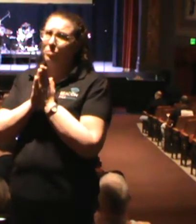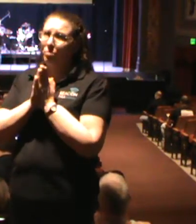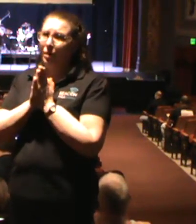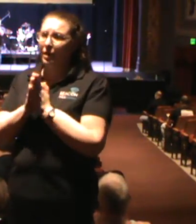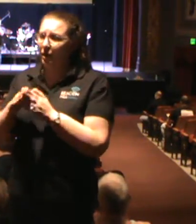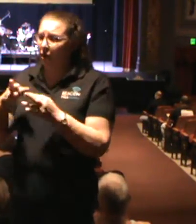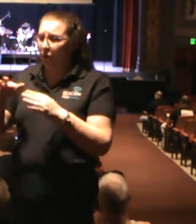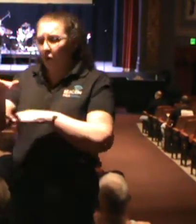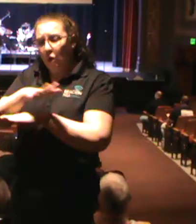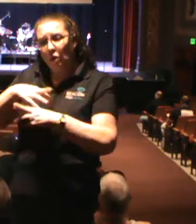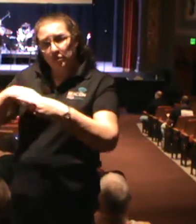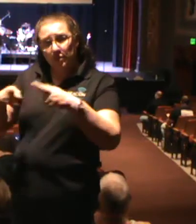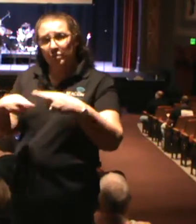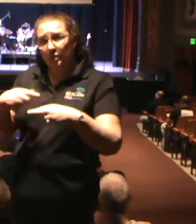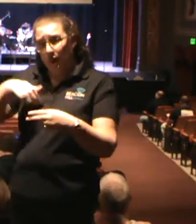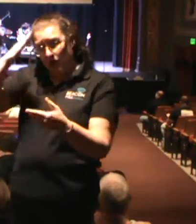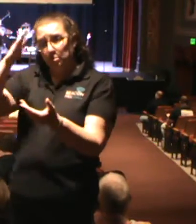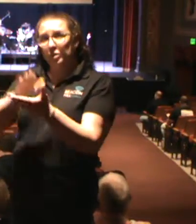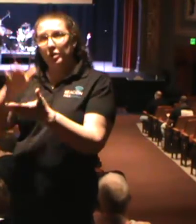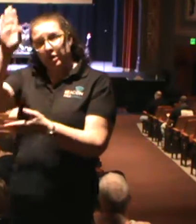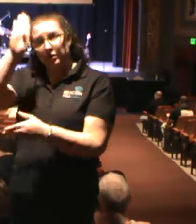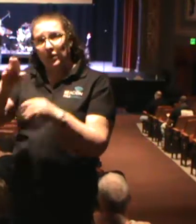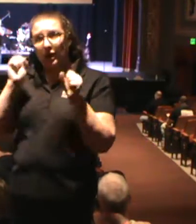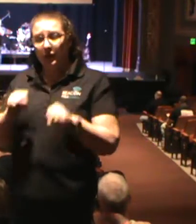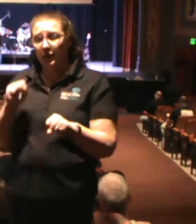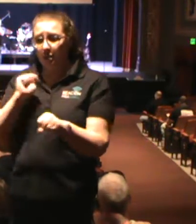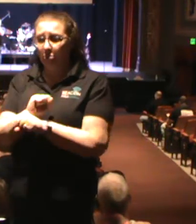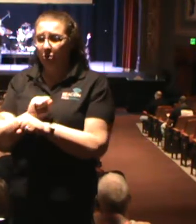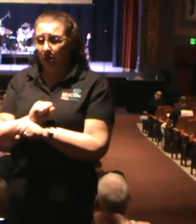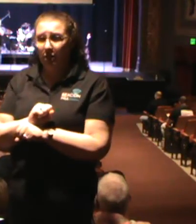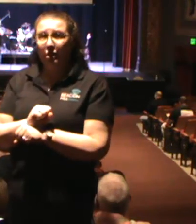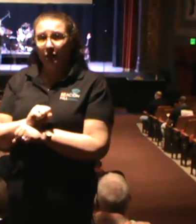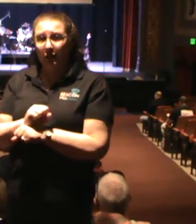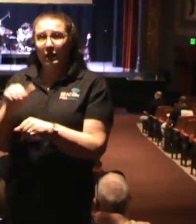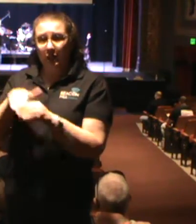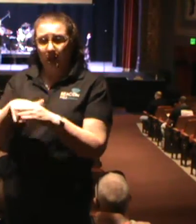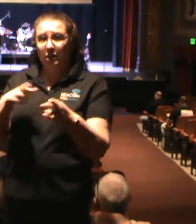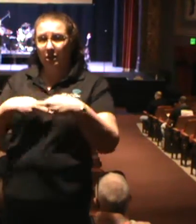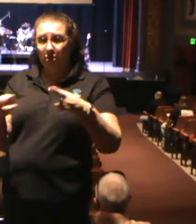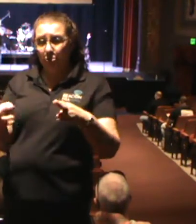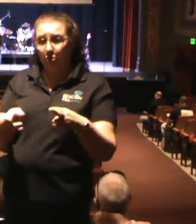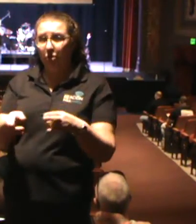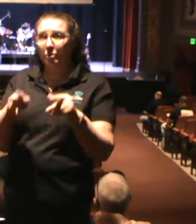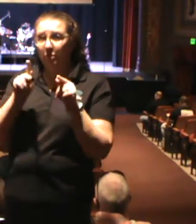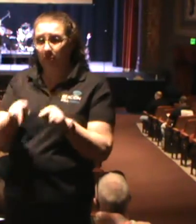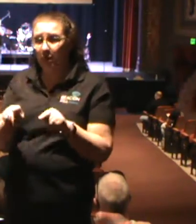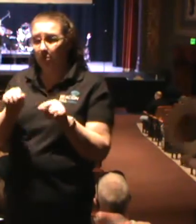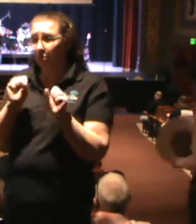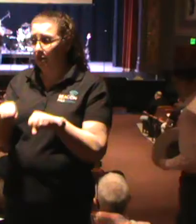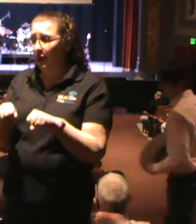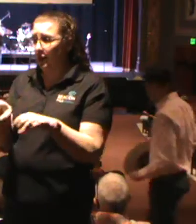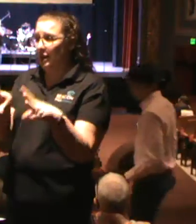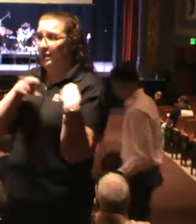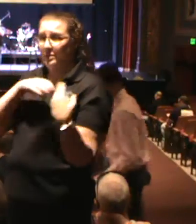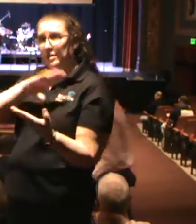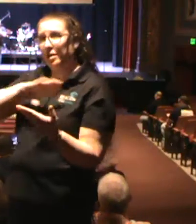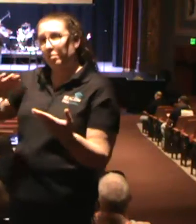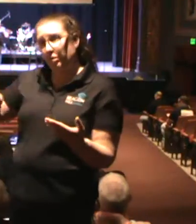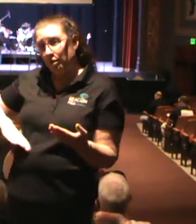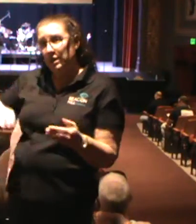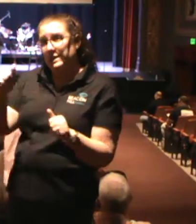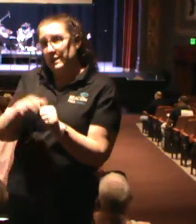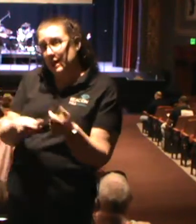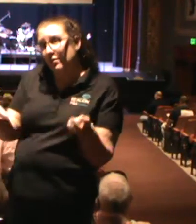coming in here, because I believe God can do a work even through using this as a courtroom. I believe some people can come to Christ easily, don't you? So, hey, thank you for coming